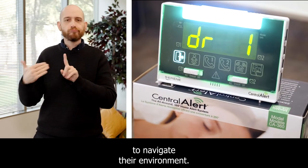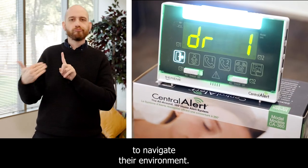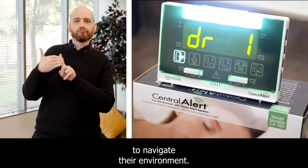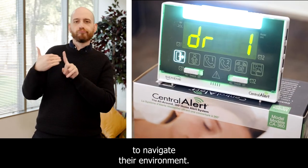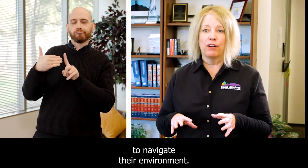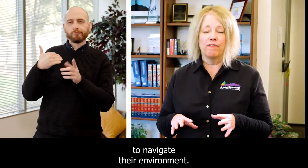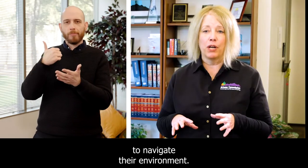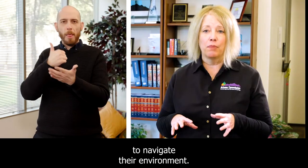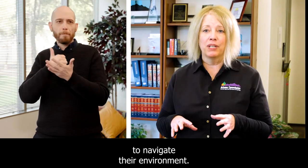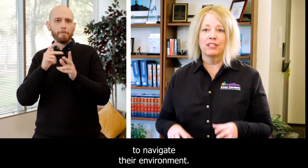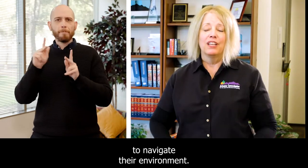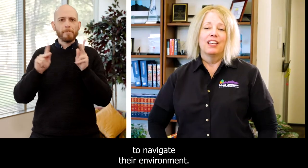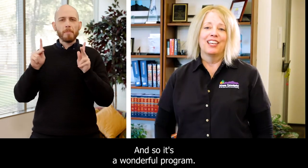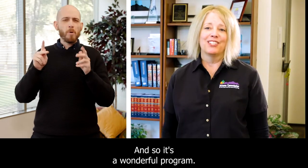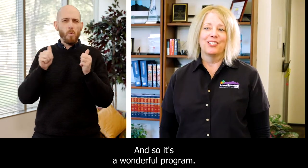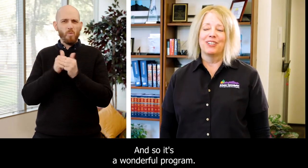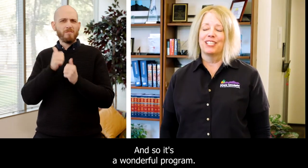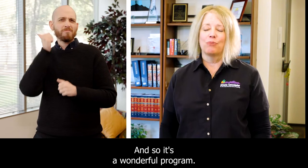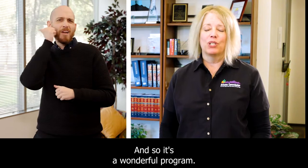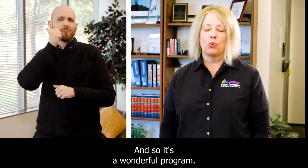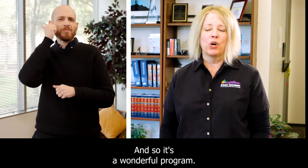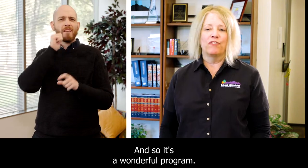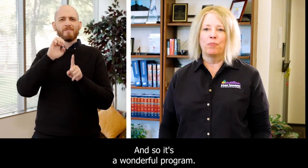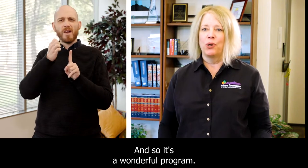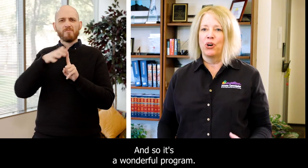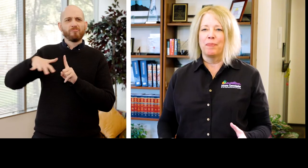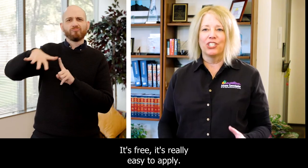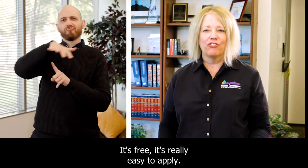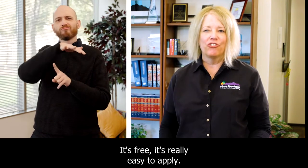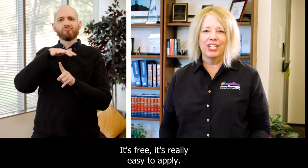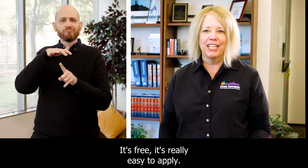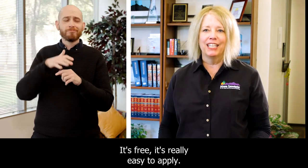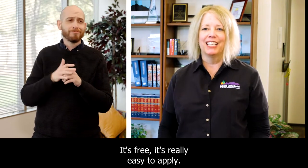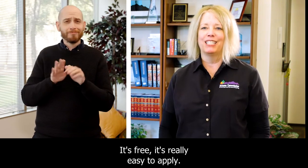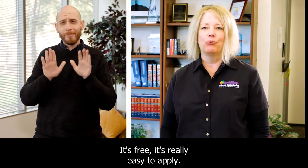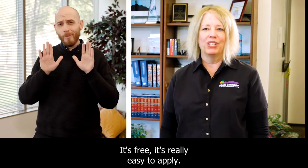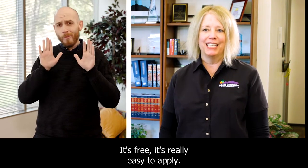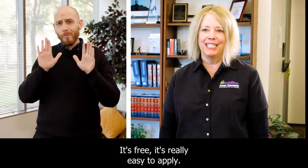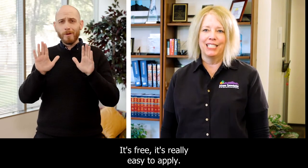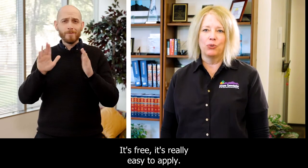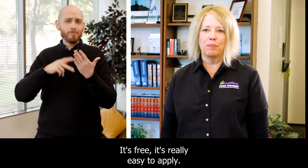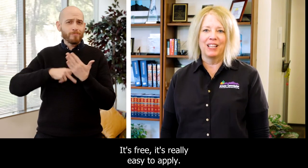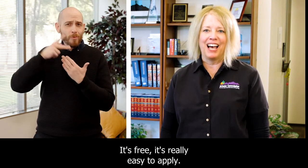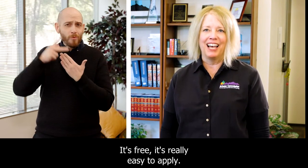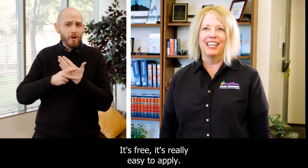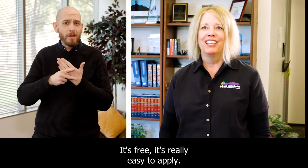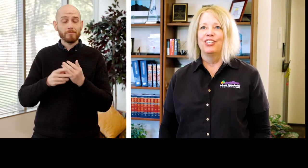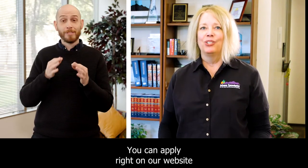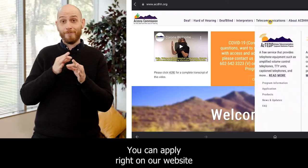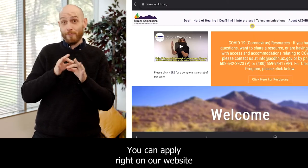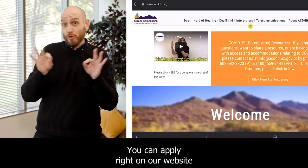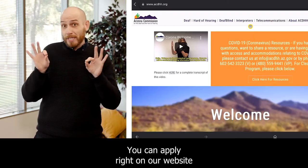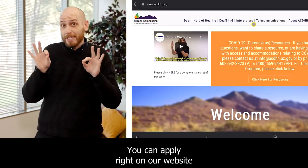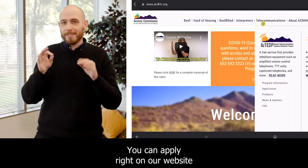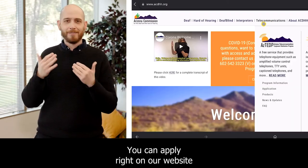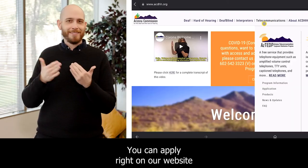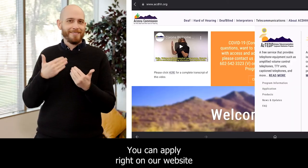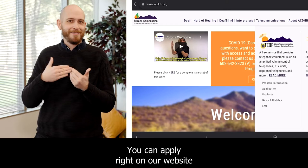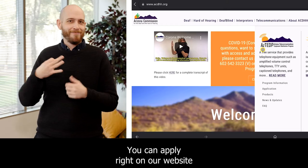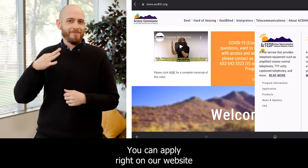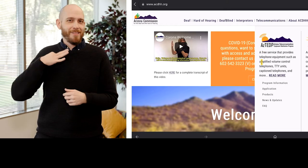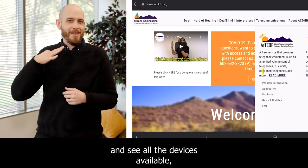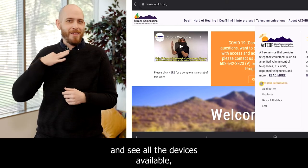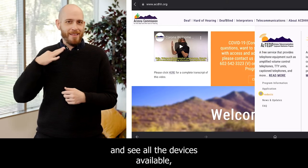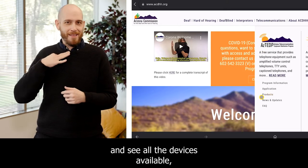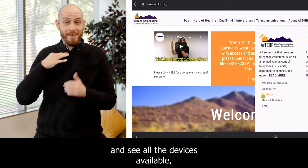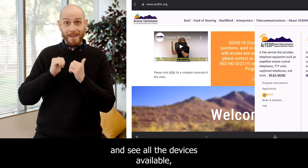navigate their environment, and so it's a wonderful program. It's free. It's really easy to apply. You can apply right on